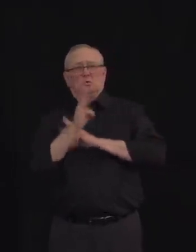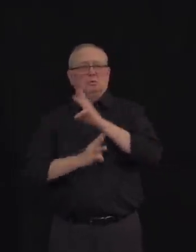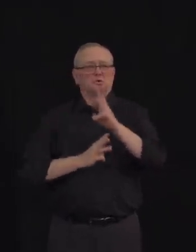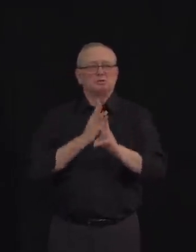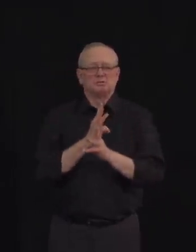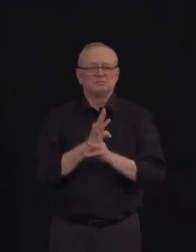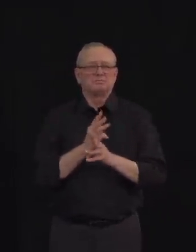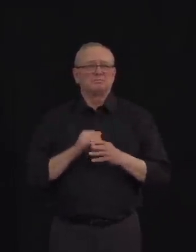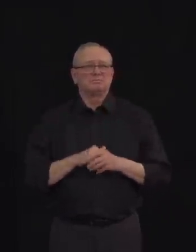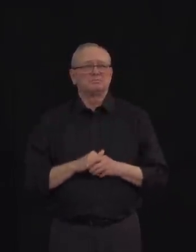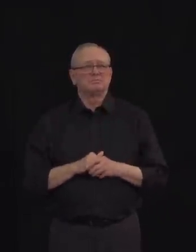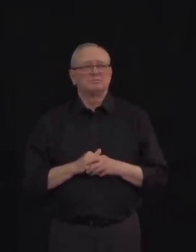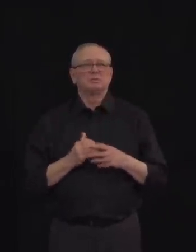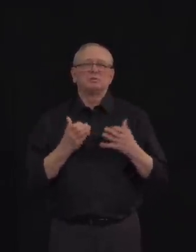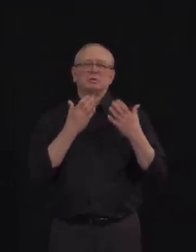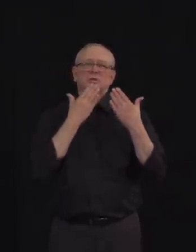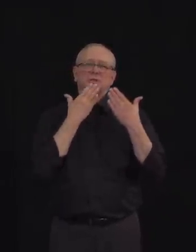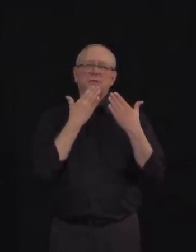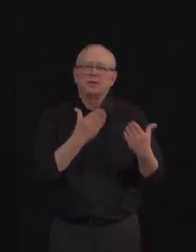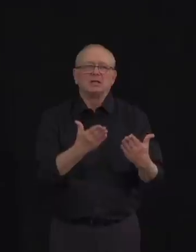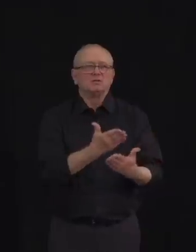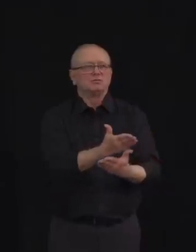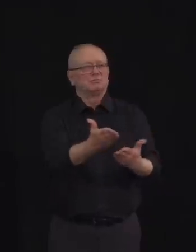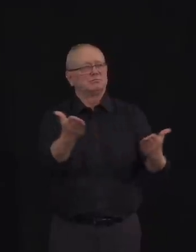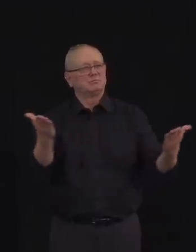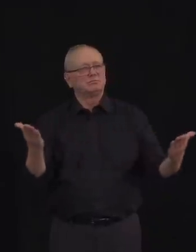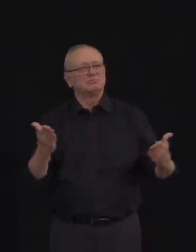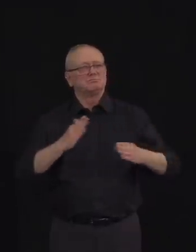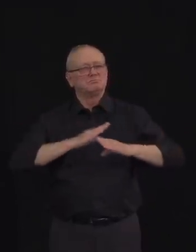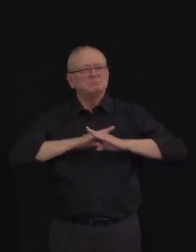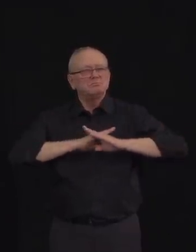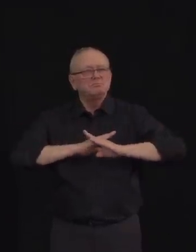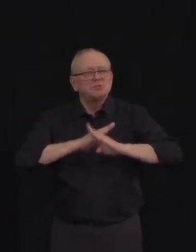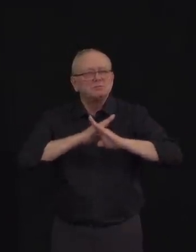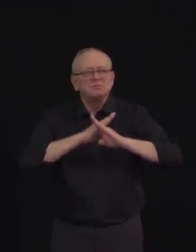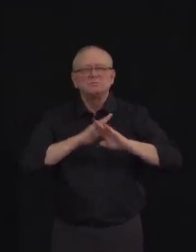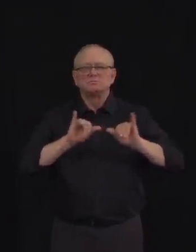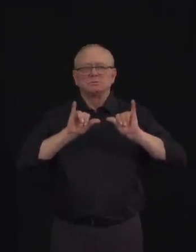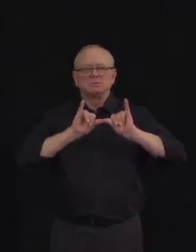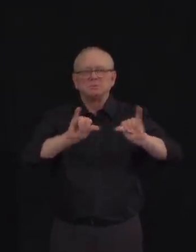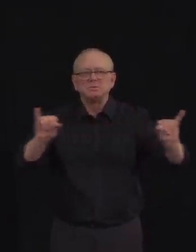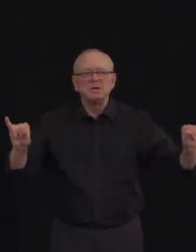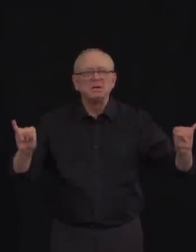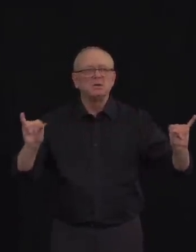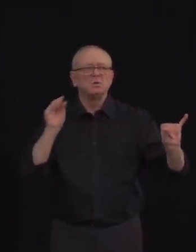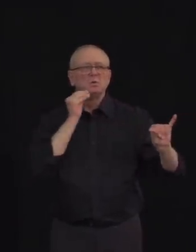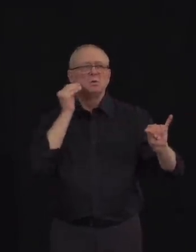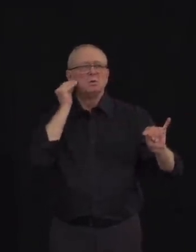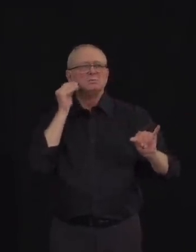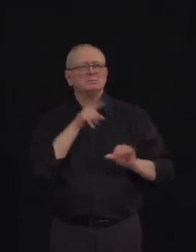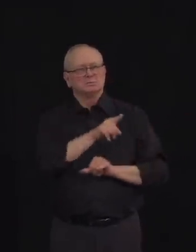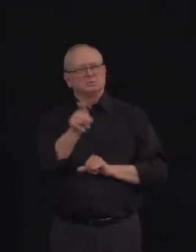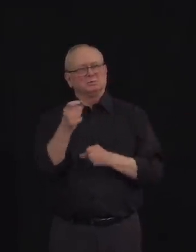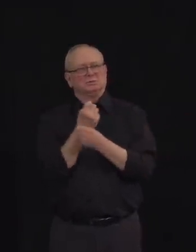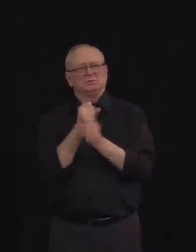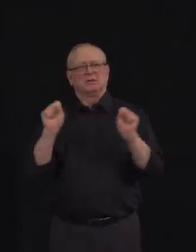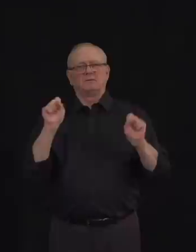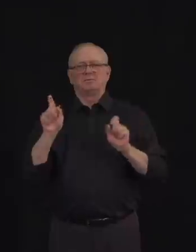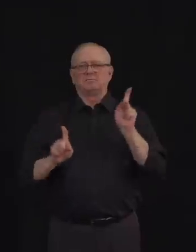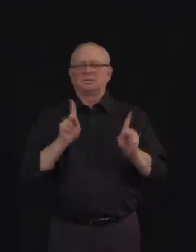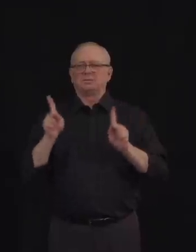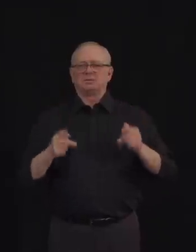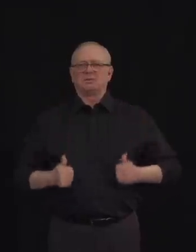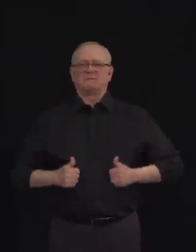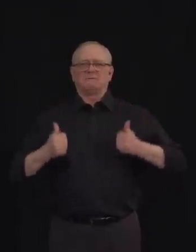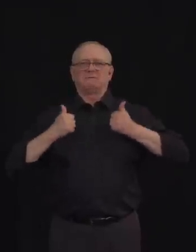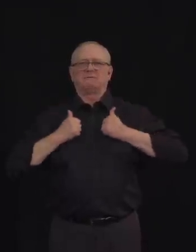spread this weekend. You have helped save lives. For our numbers today, we have confirmed 81 new cases